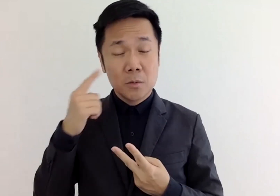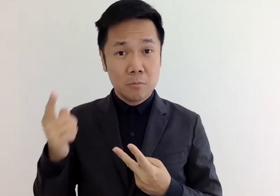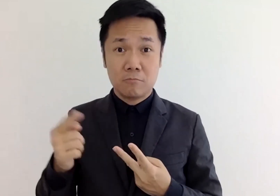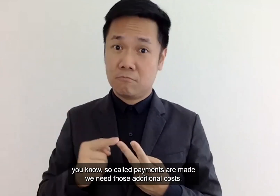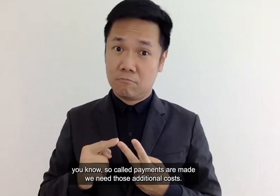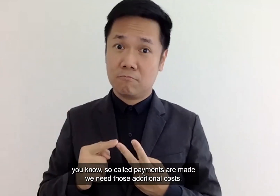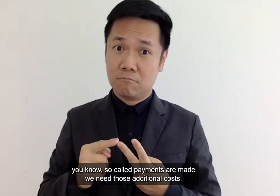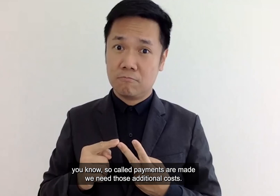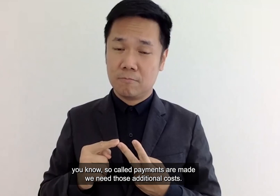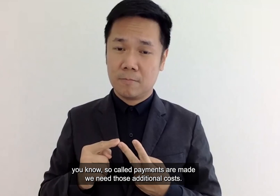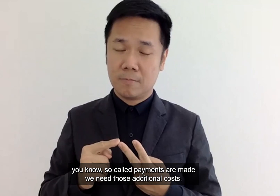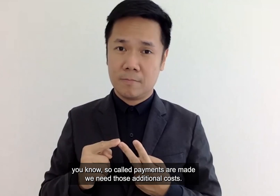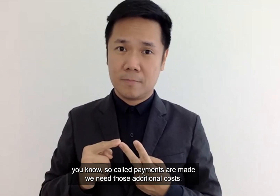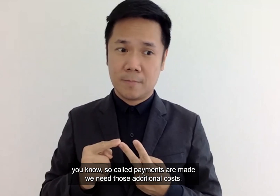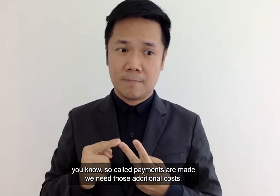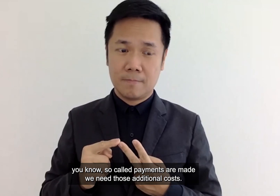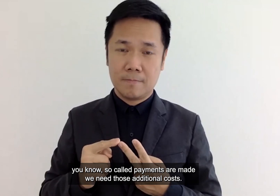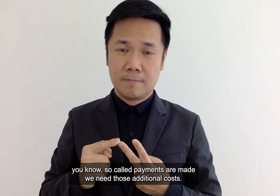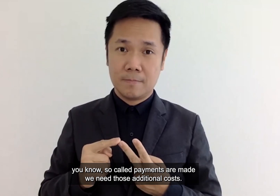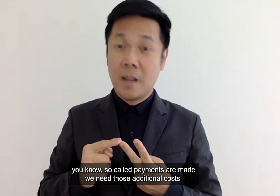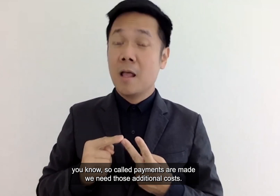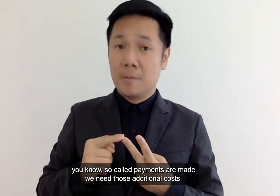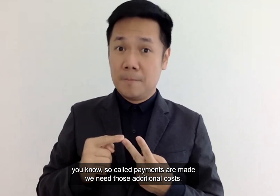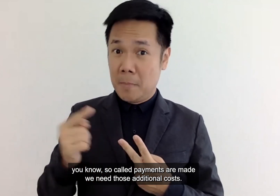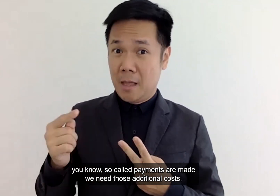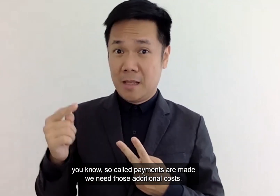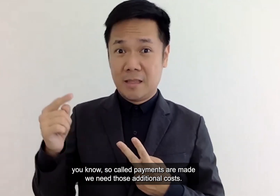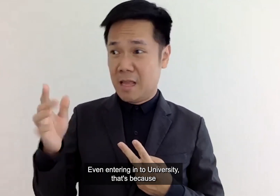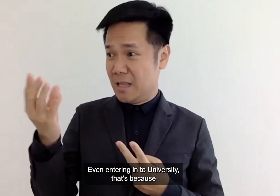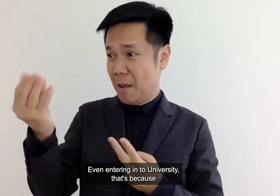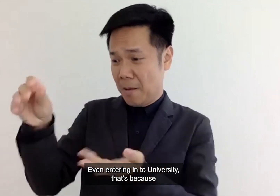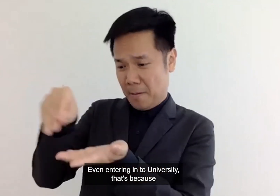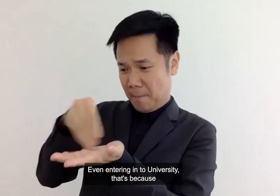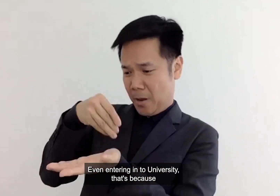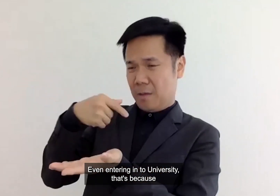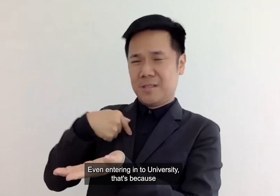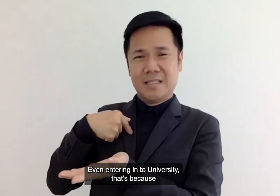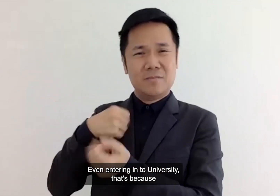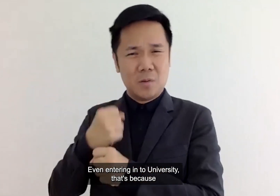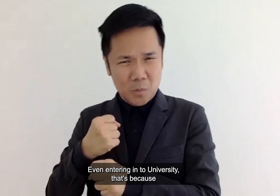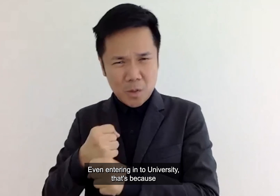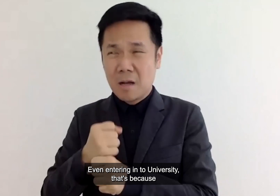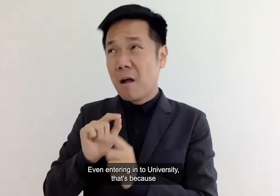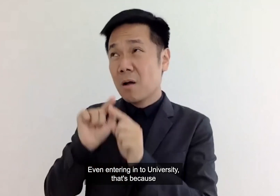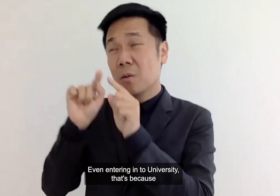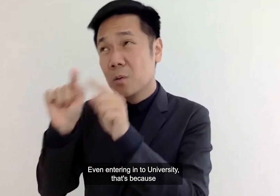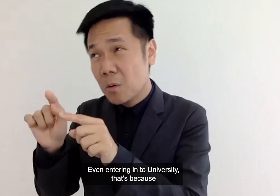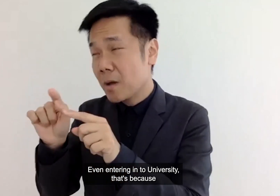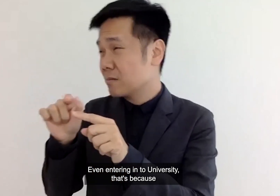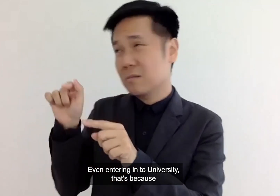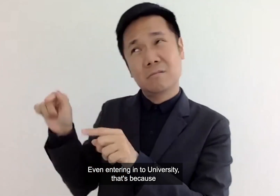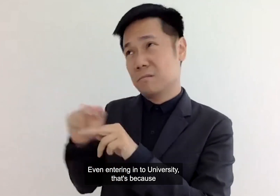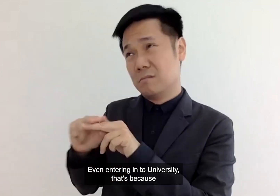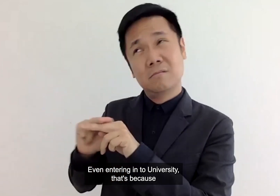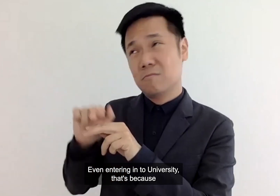uh you know so-called payments are made to meet those additional costs and even entering universities like in our university